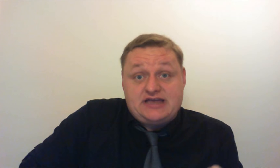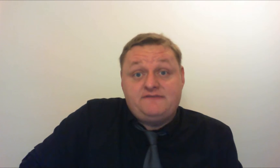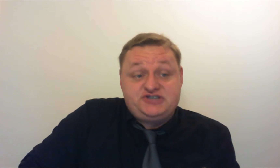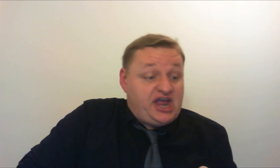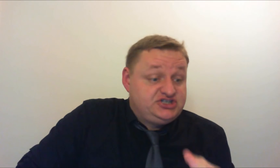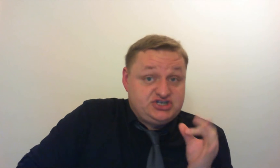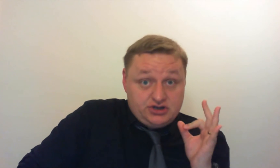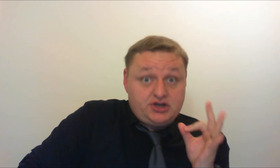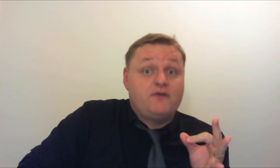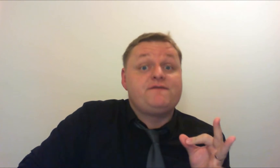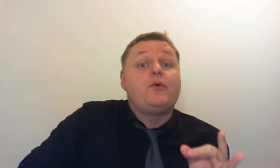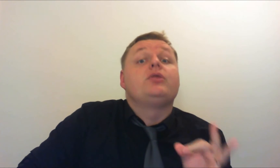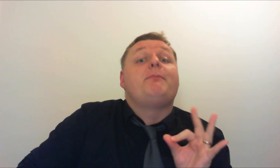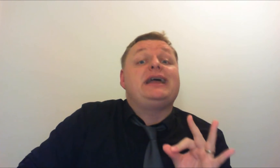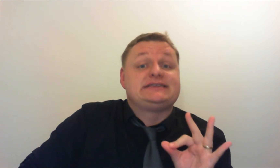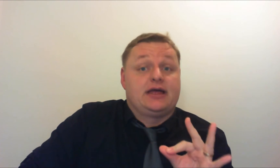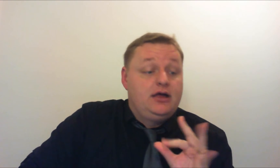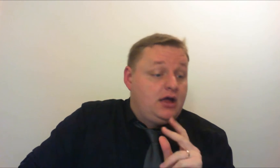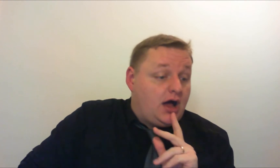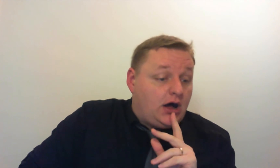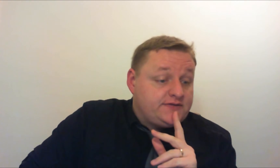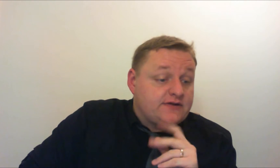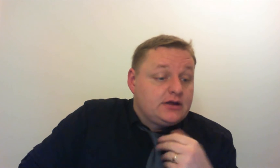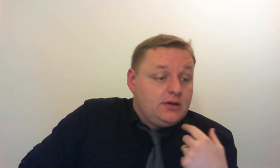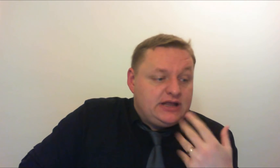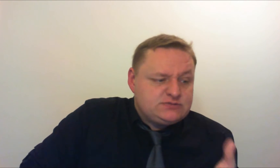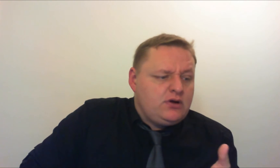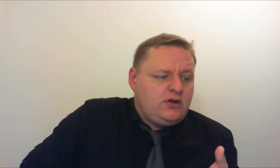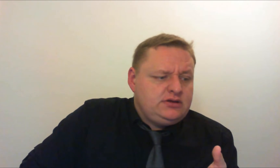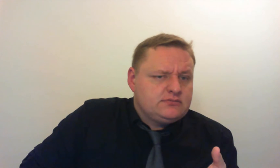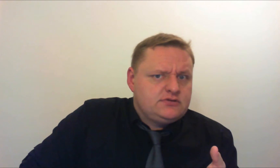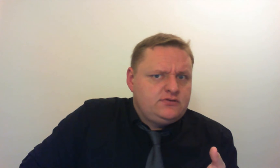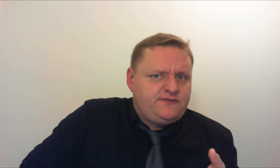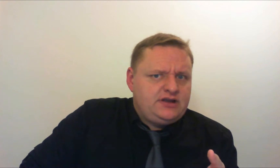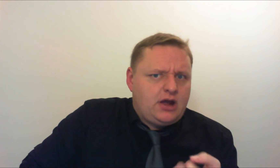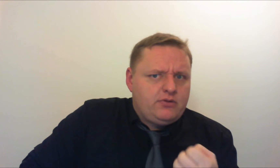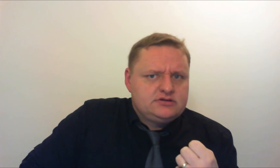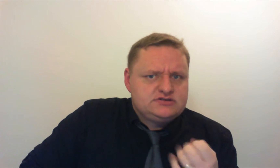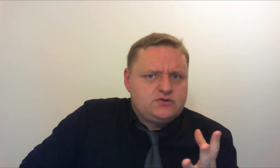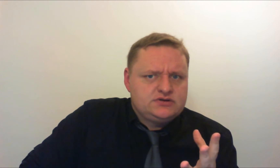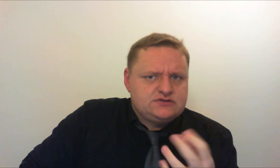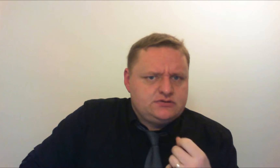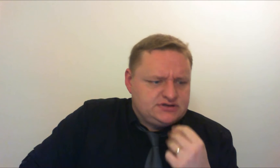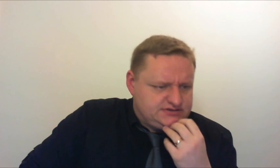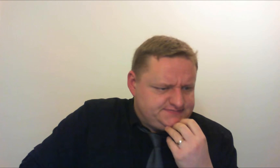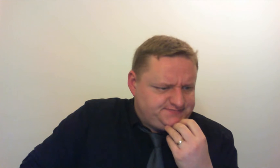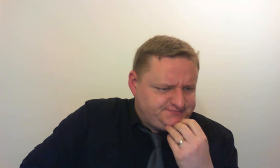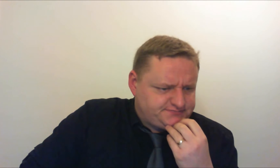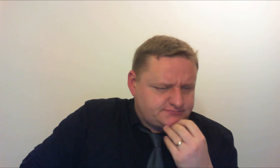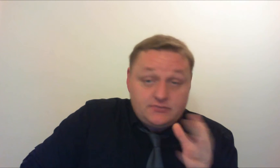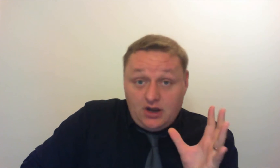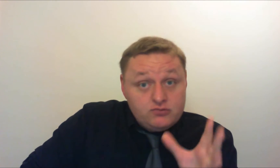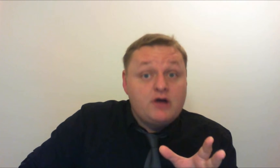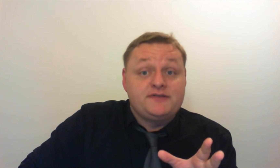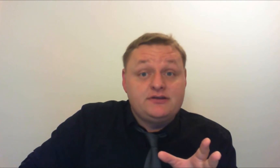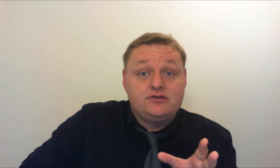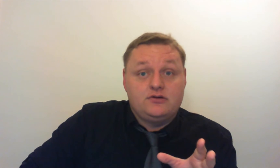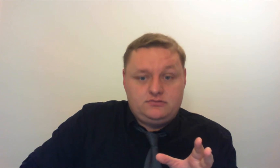things have changed you know for the better I think that's why I do the video and talk the talk rather